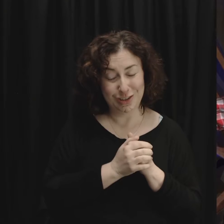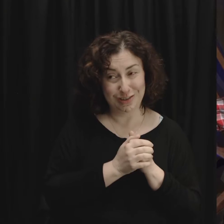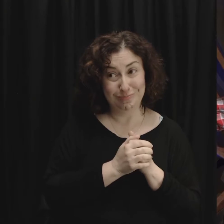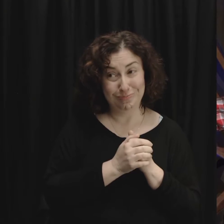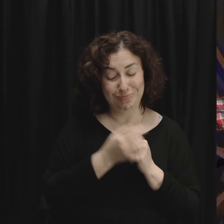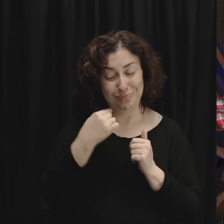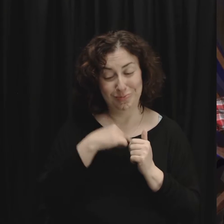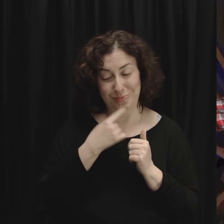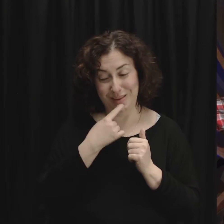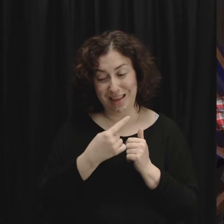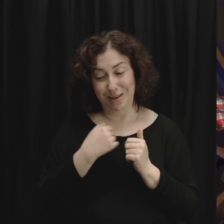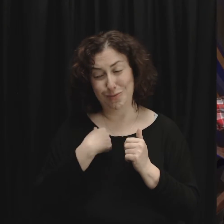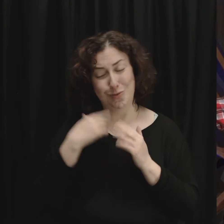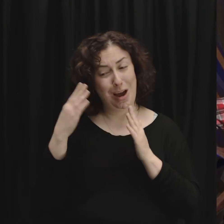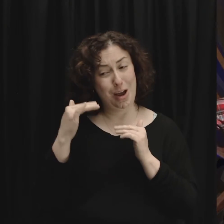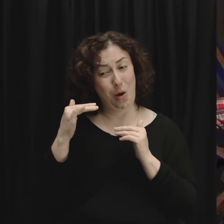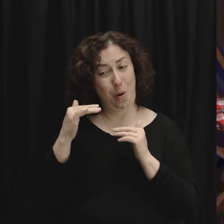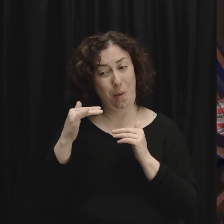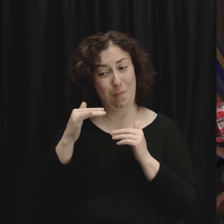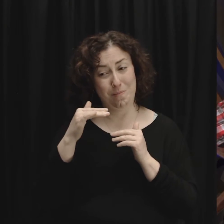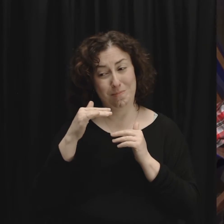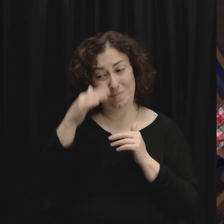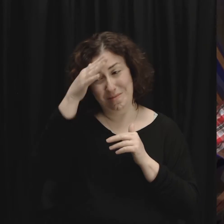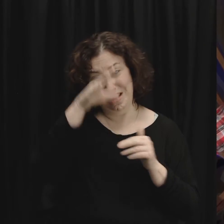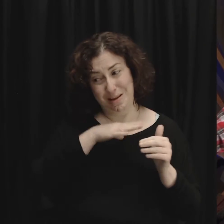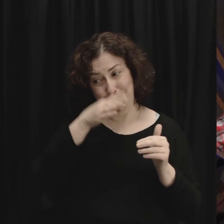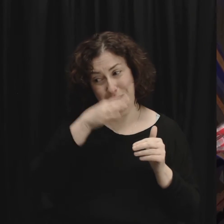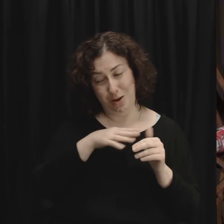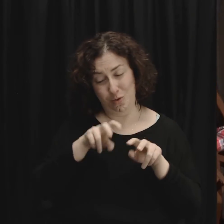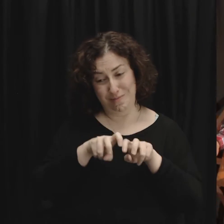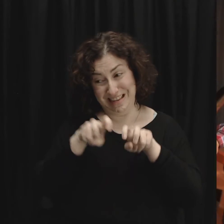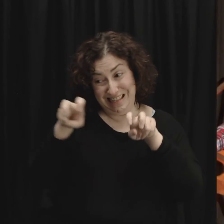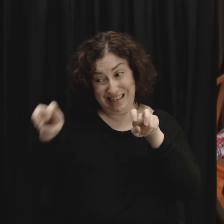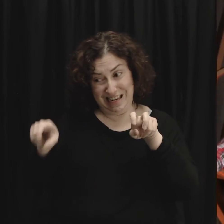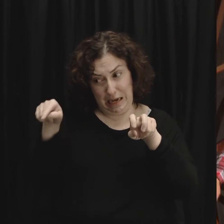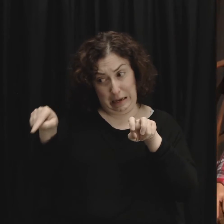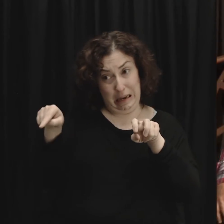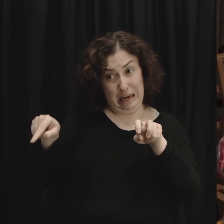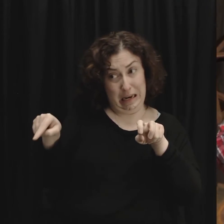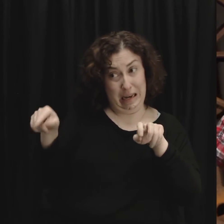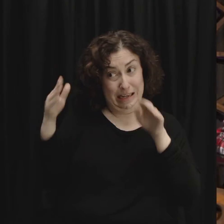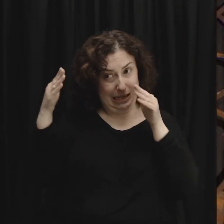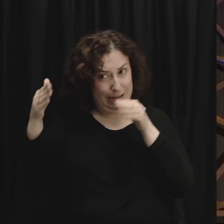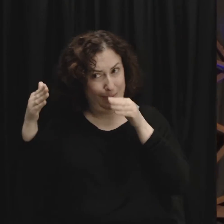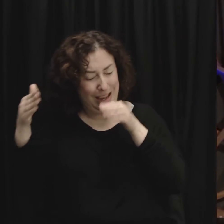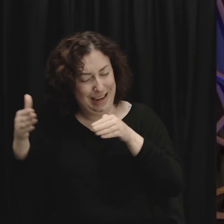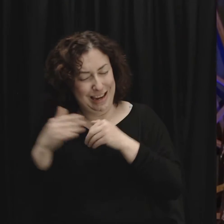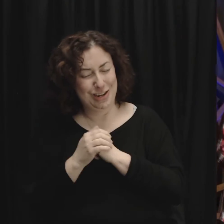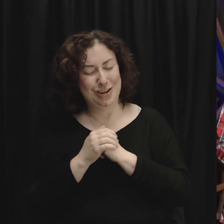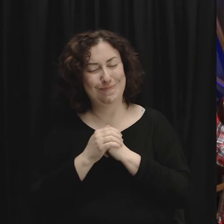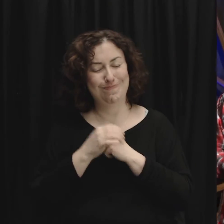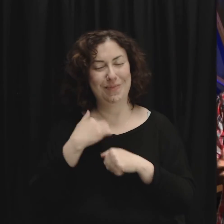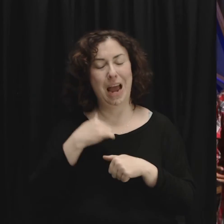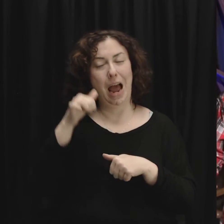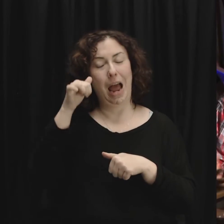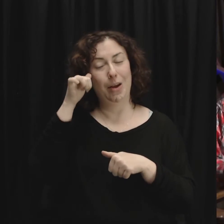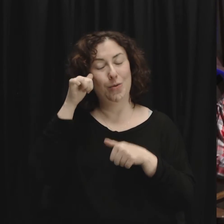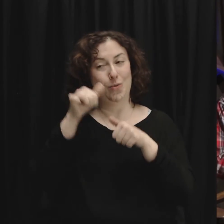listening as a matter of fact I always tell this story about years ago in the church that sent me out into ministry where I learned to